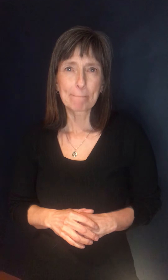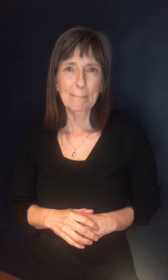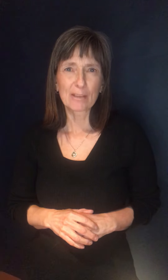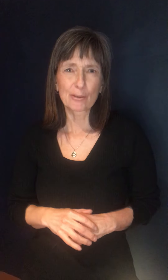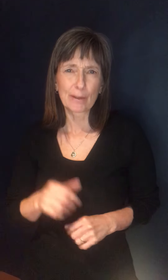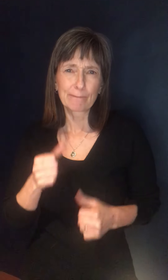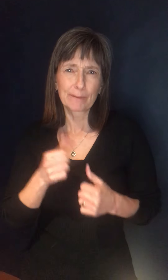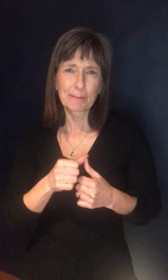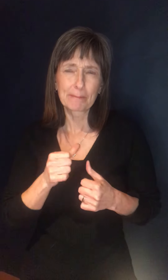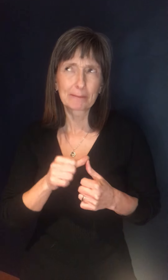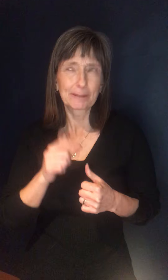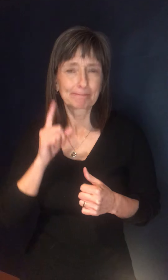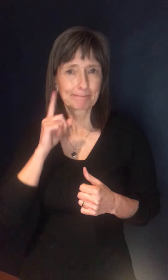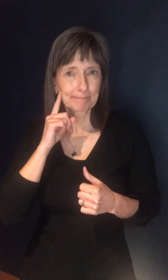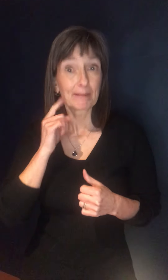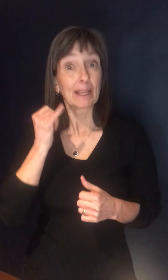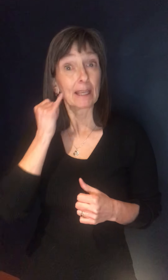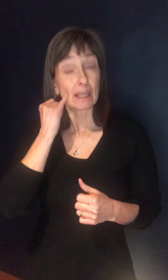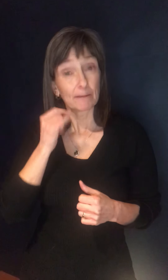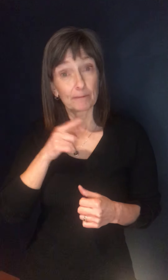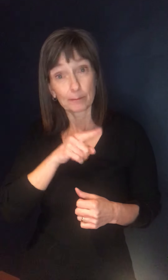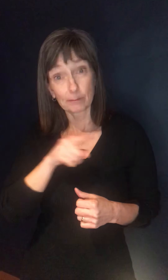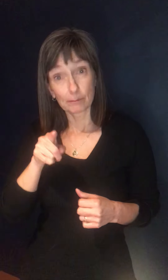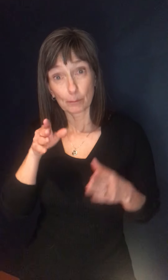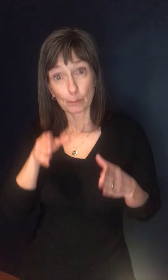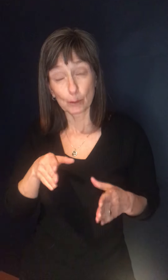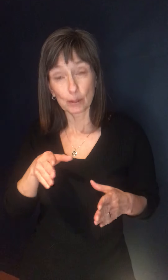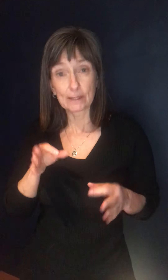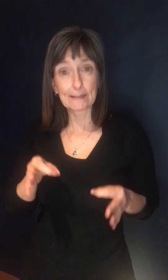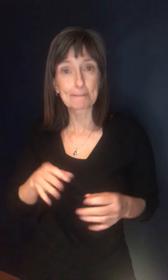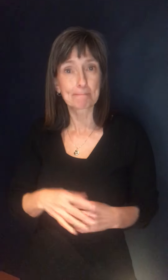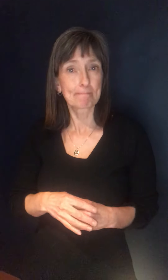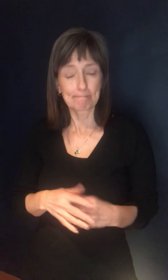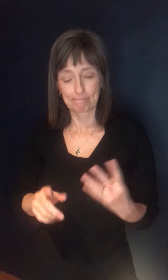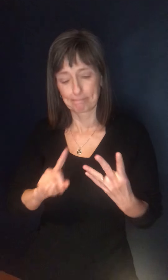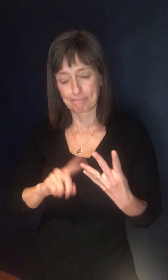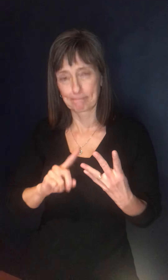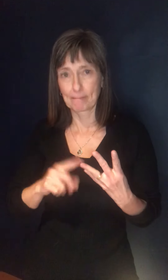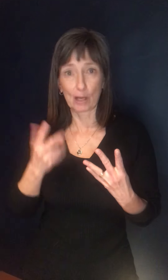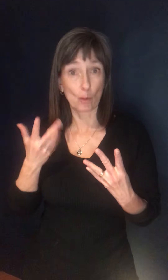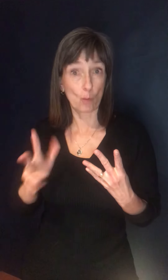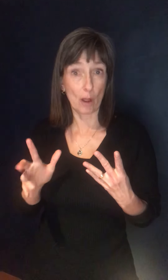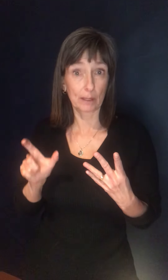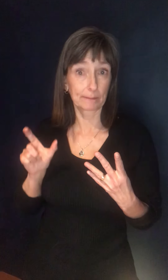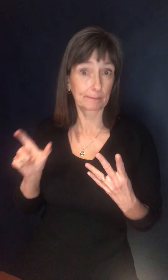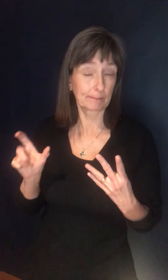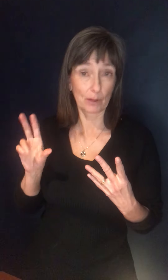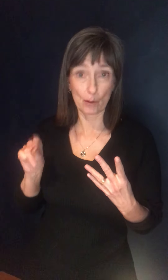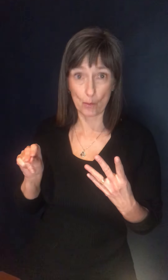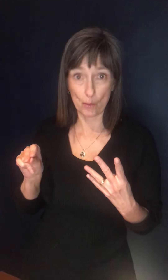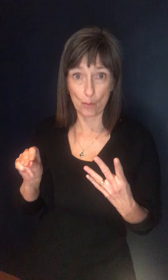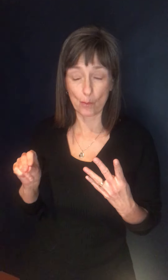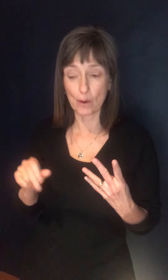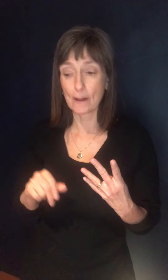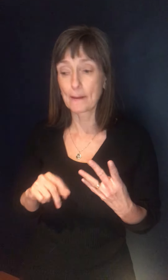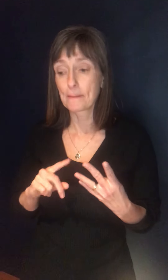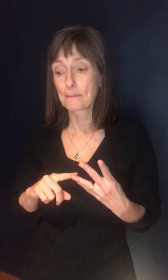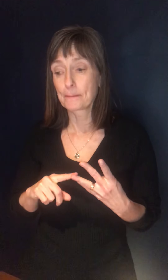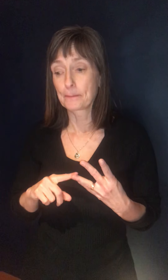if somebody chooses, uh, for whatever reason, not to get, uh, the AstraZeneca vaccine, um, then, uh, you know,